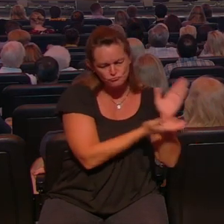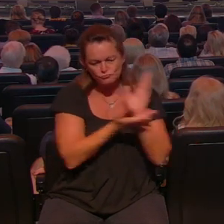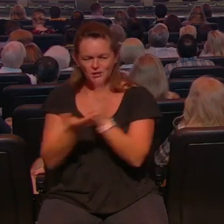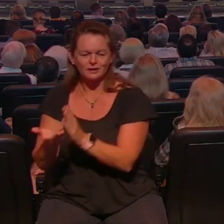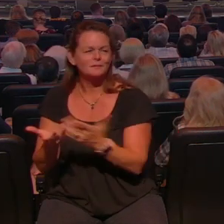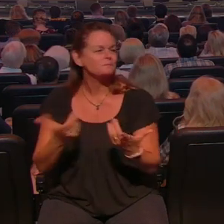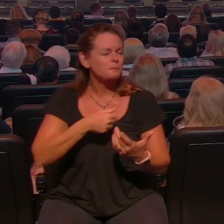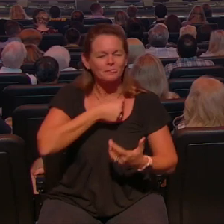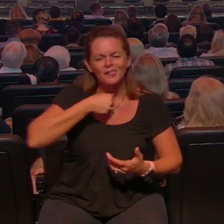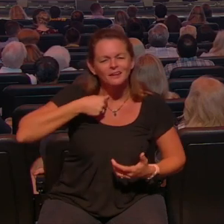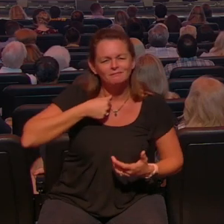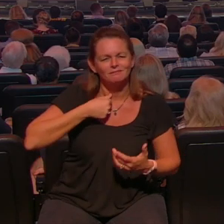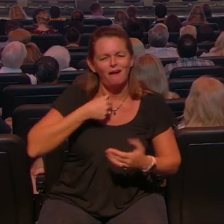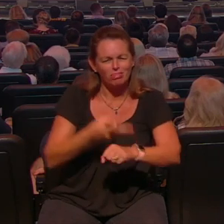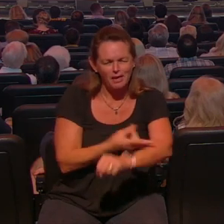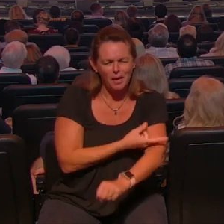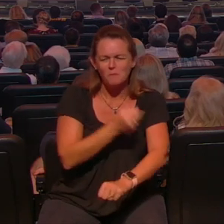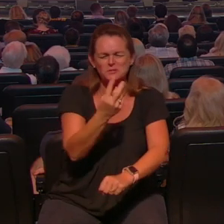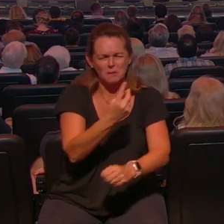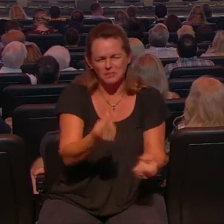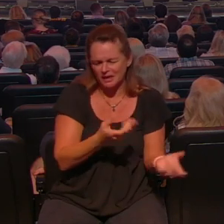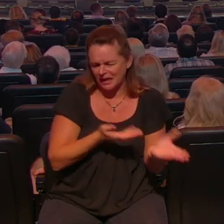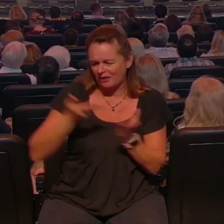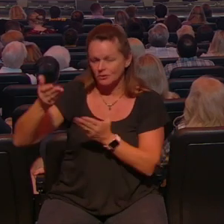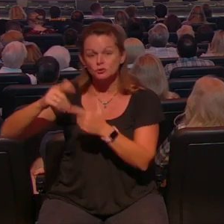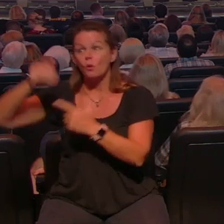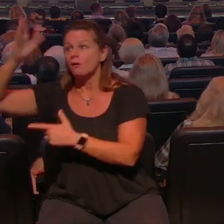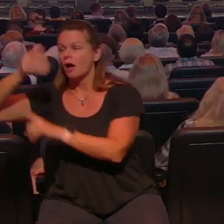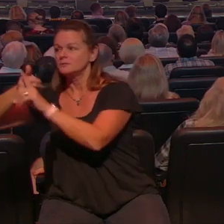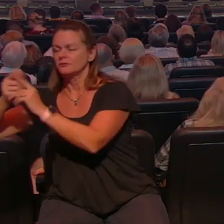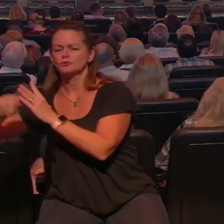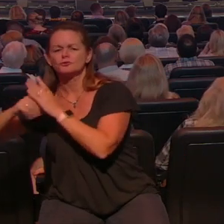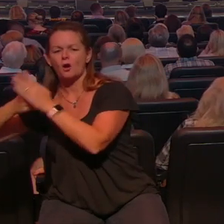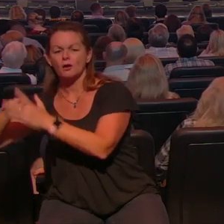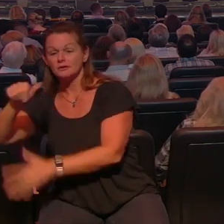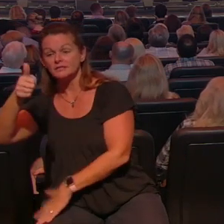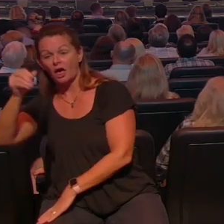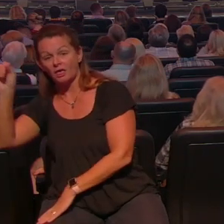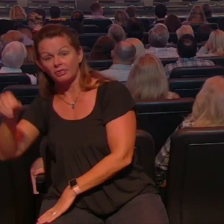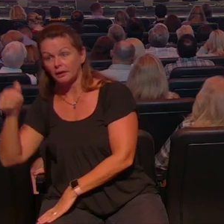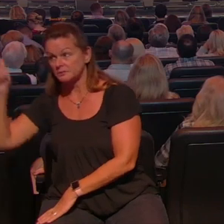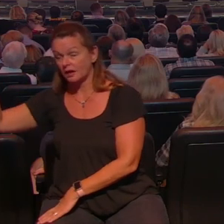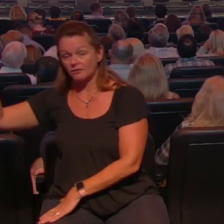god said that god started tithing in other words he's the one that implemented tithing a pastor didn't come up with that